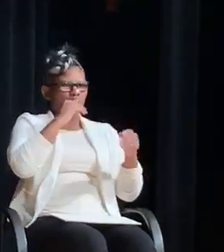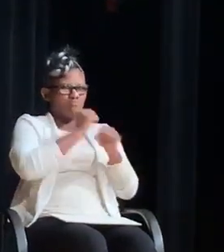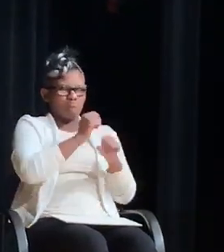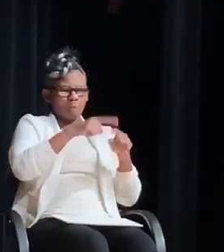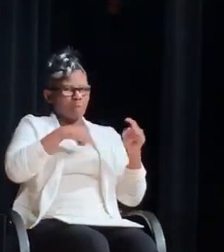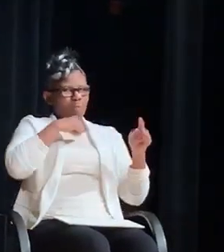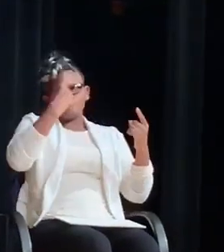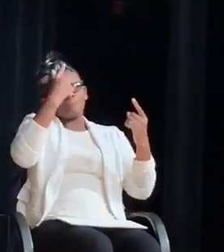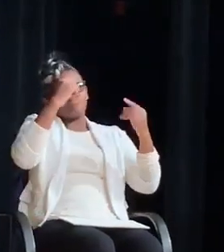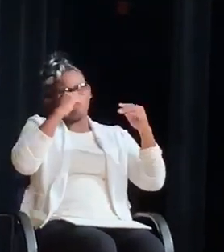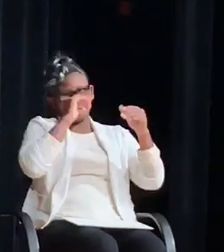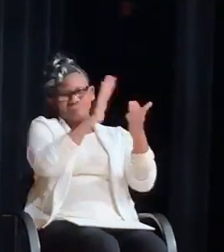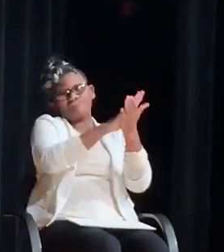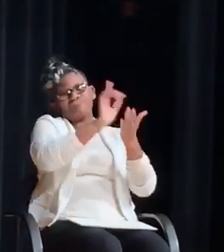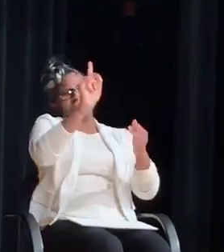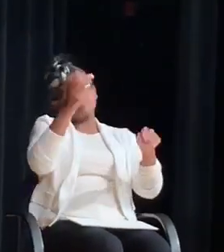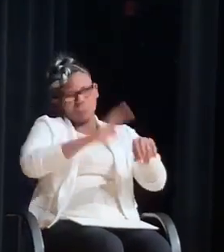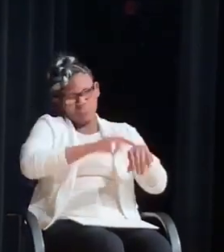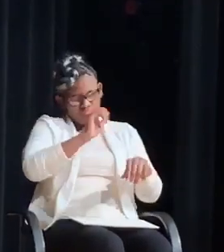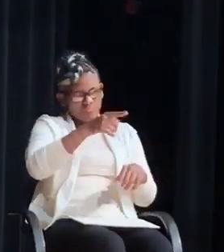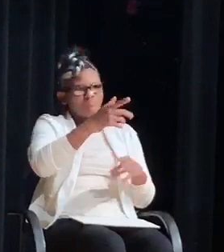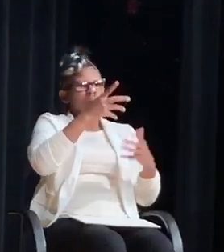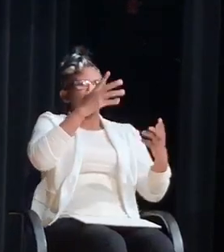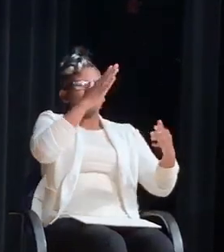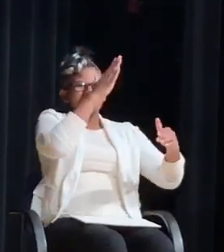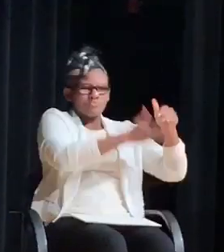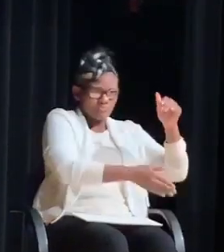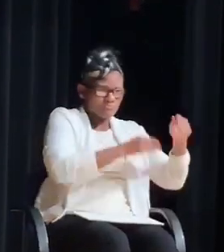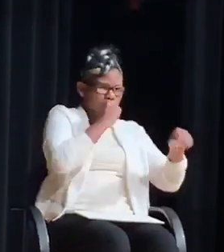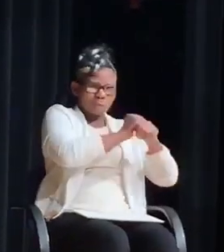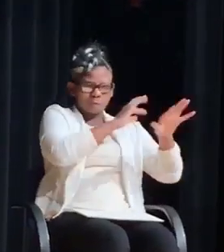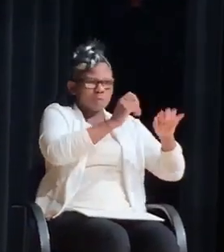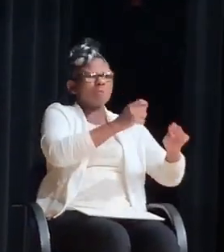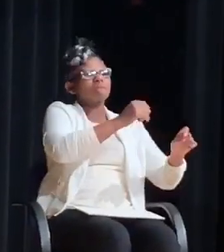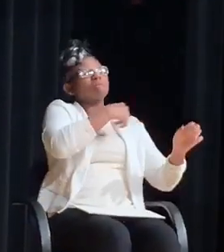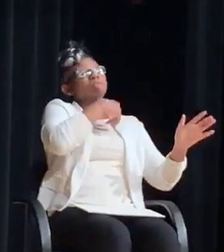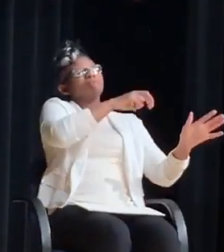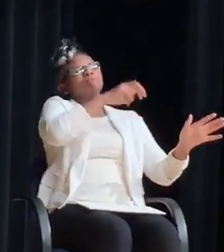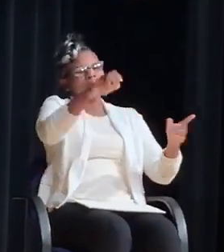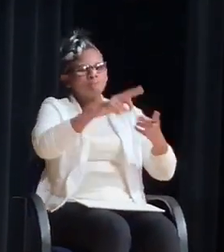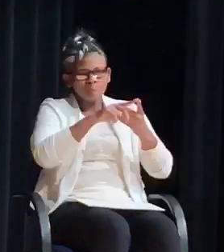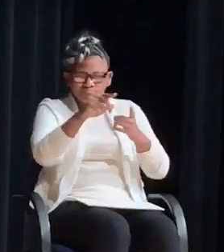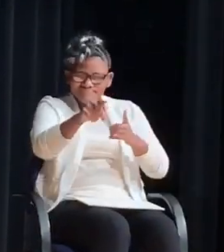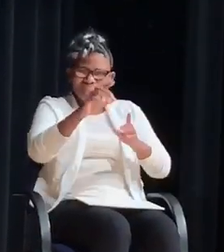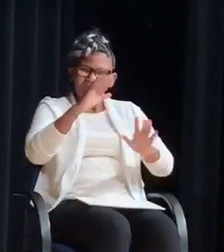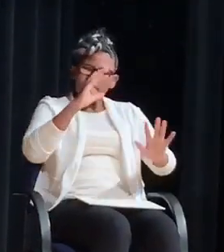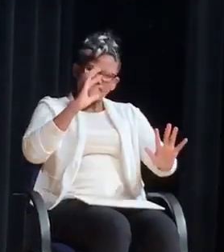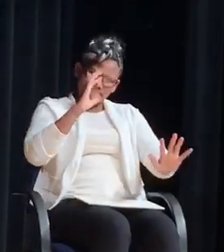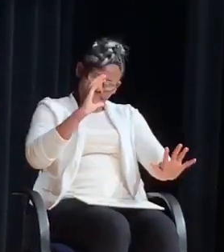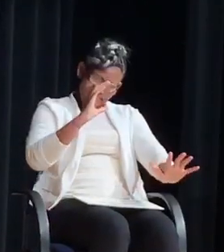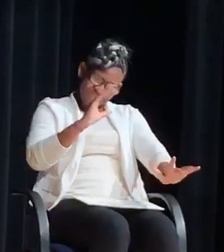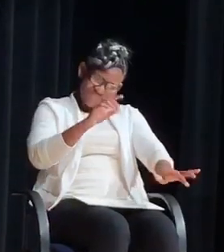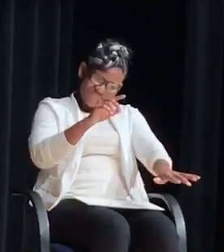so like for my school work for example I mean school comes first of course so finishing all my homework is very important and then